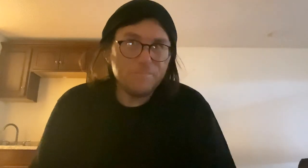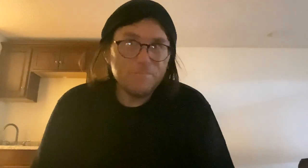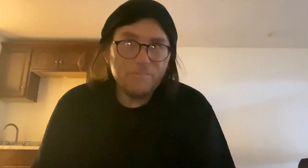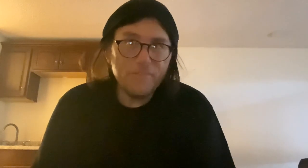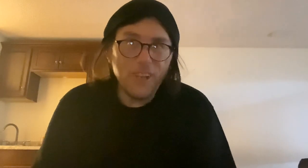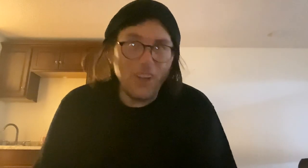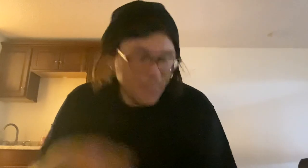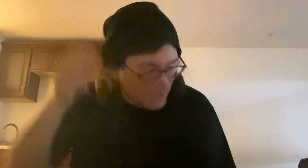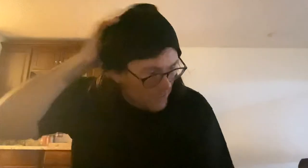Oh.